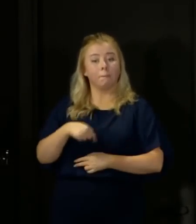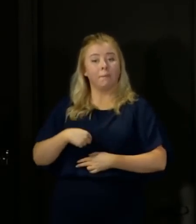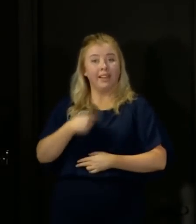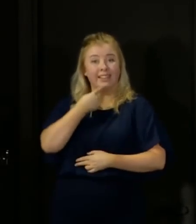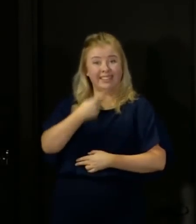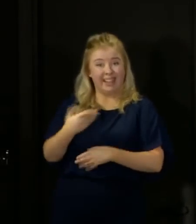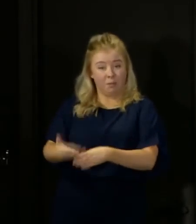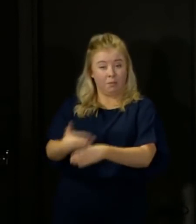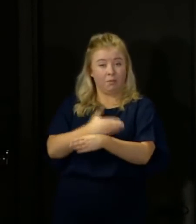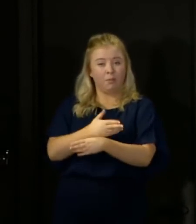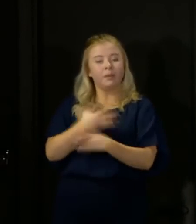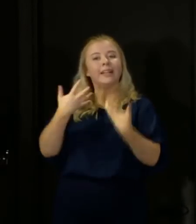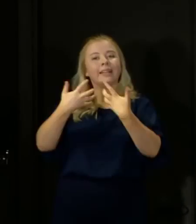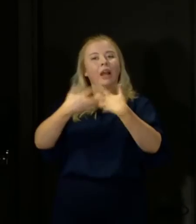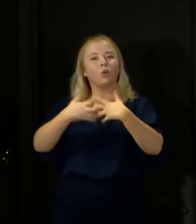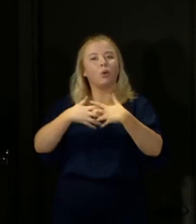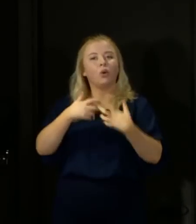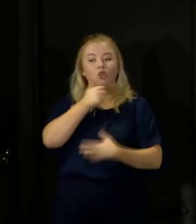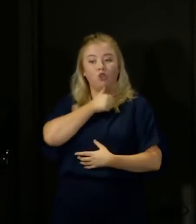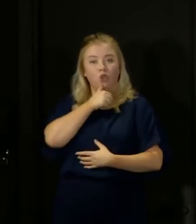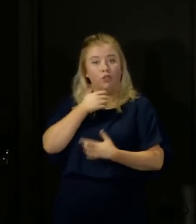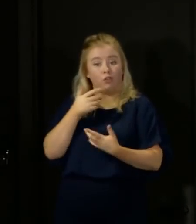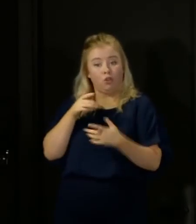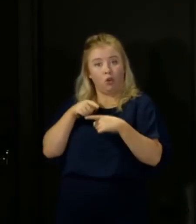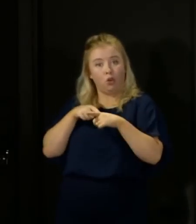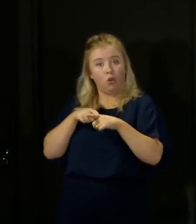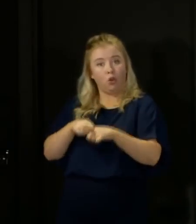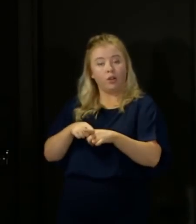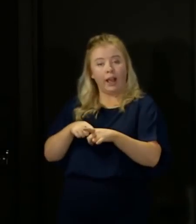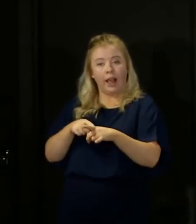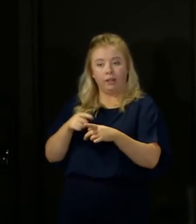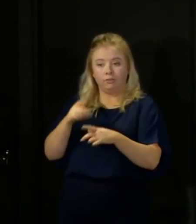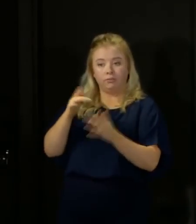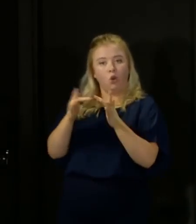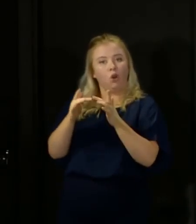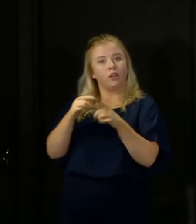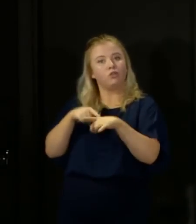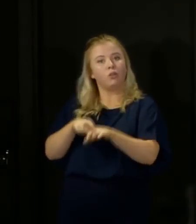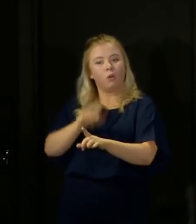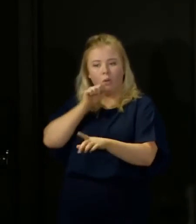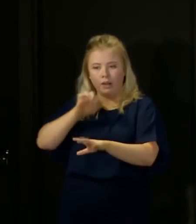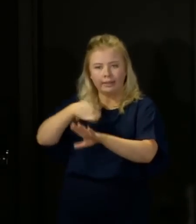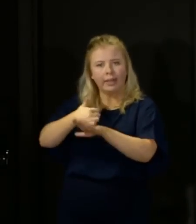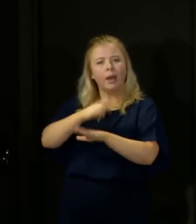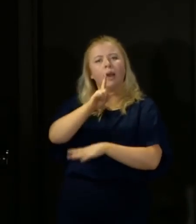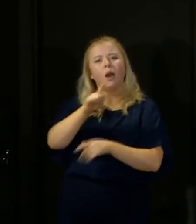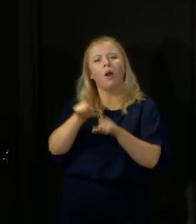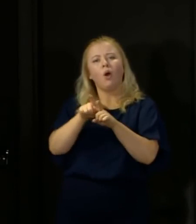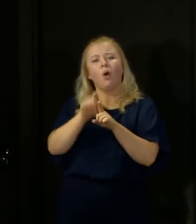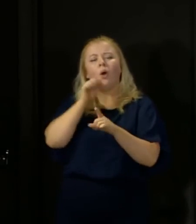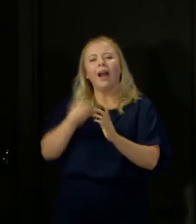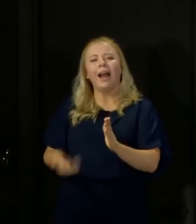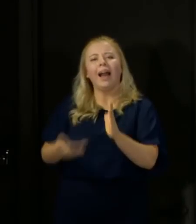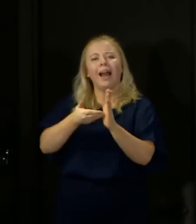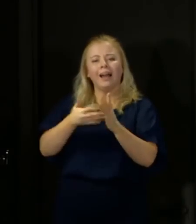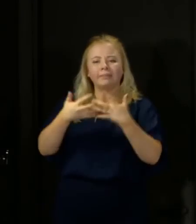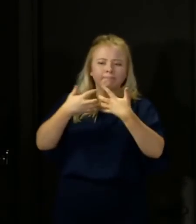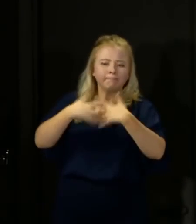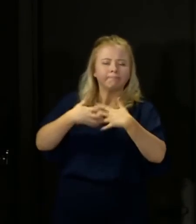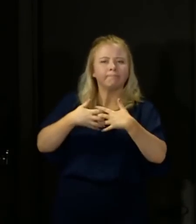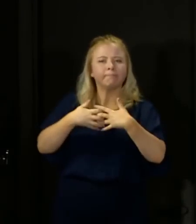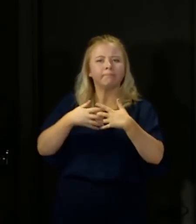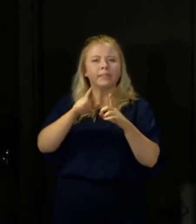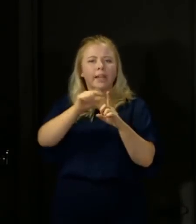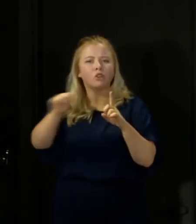the technology used by contact tracers will be in place from the start. But we will also add a digital platform to allow people who